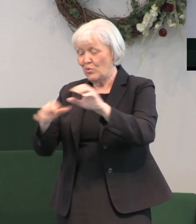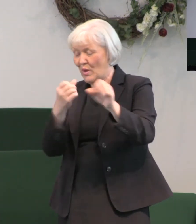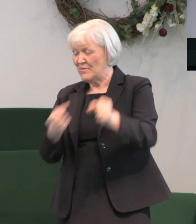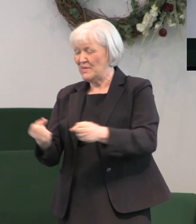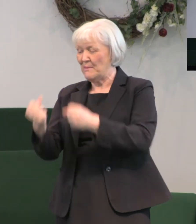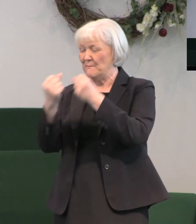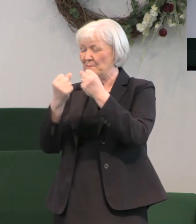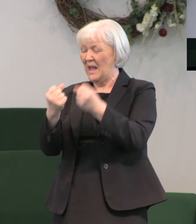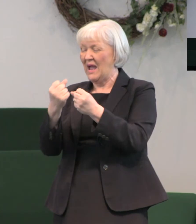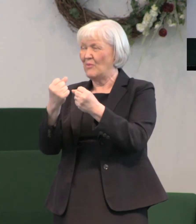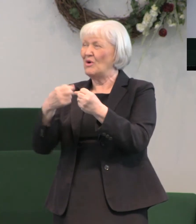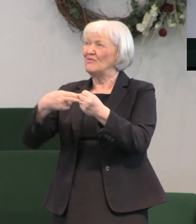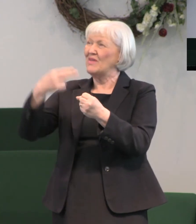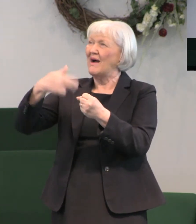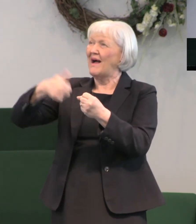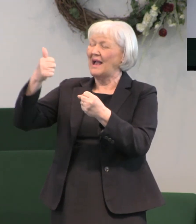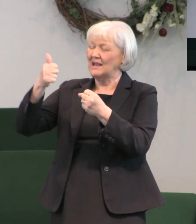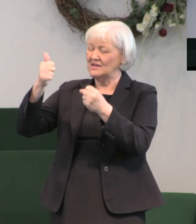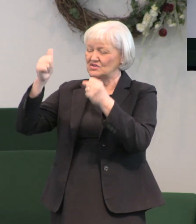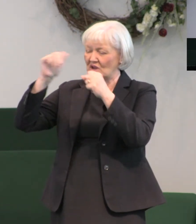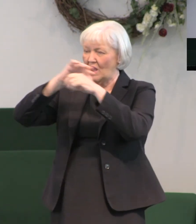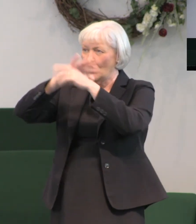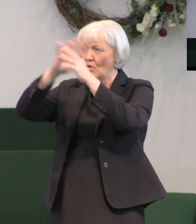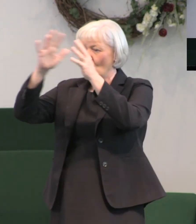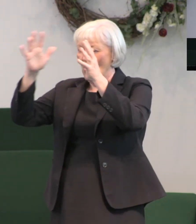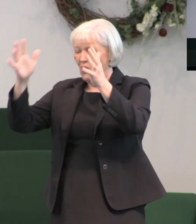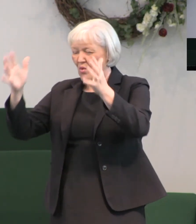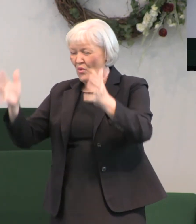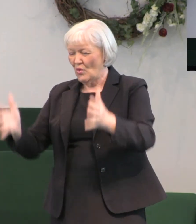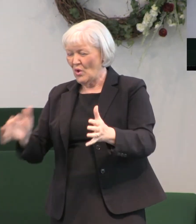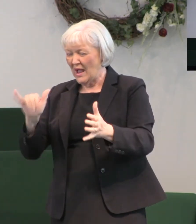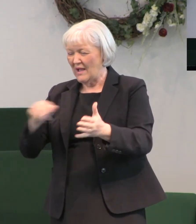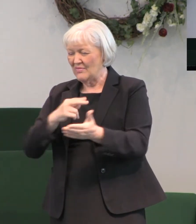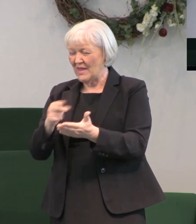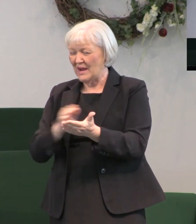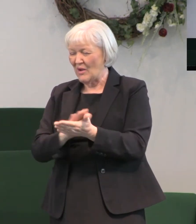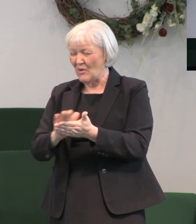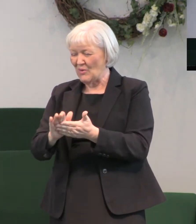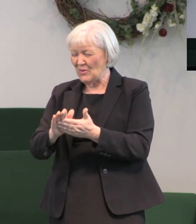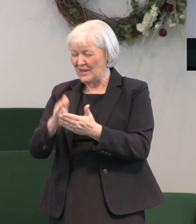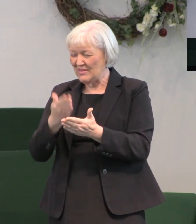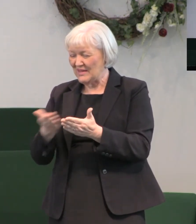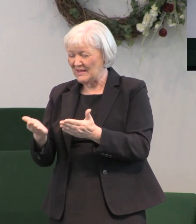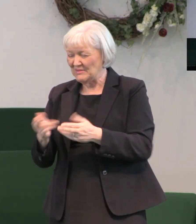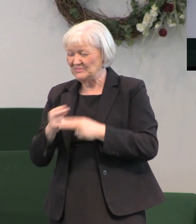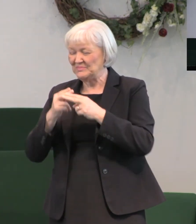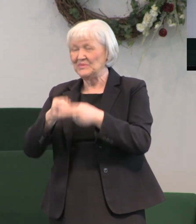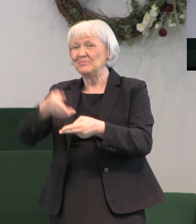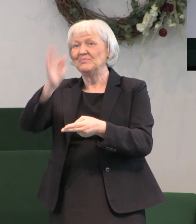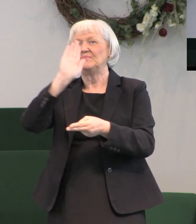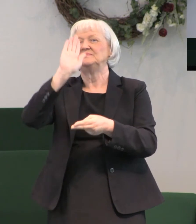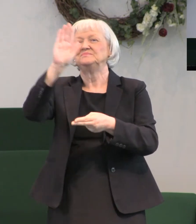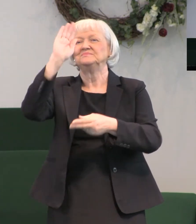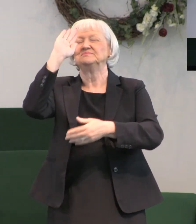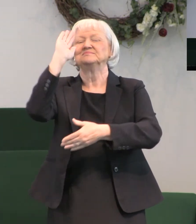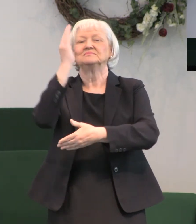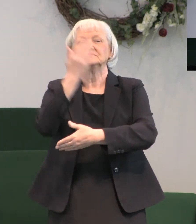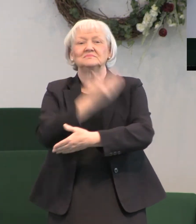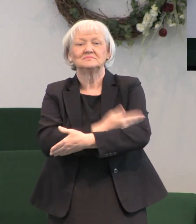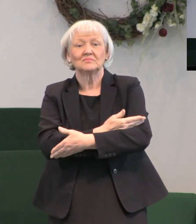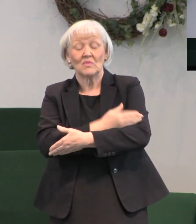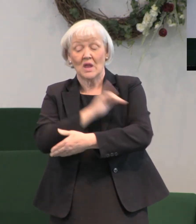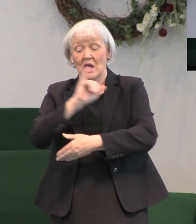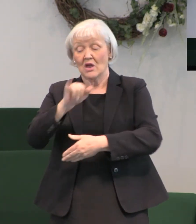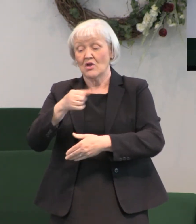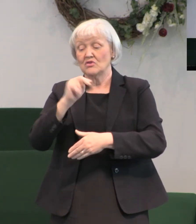overshadow thee, and therefore also that holy thing shall be called the Son of God. John